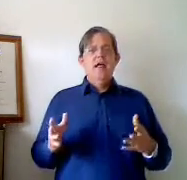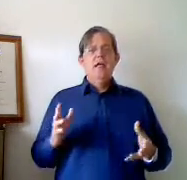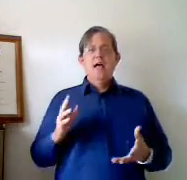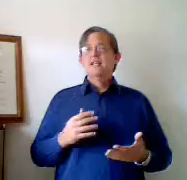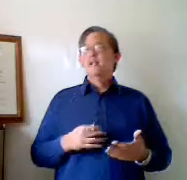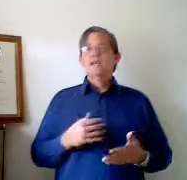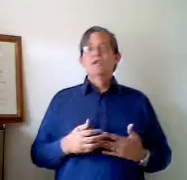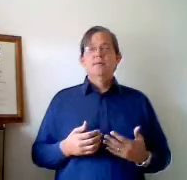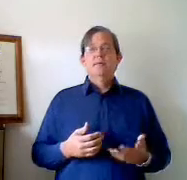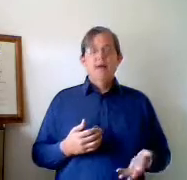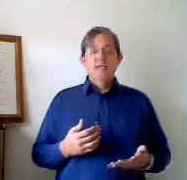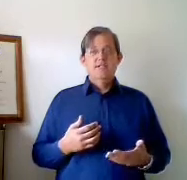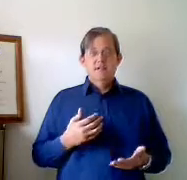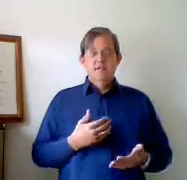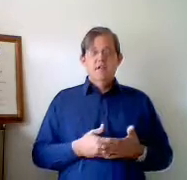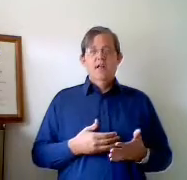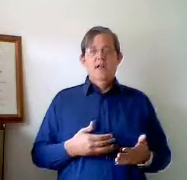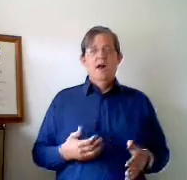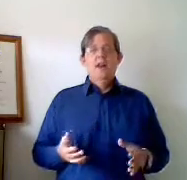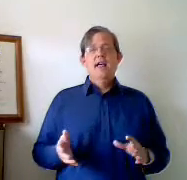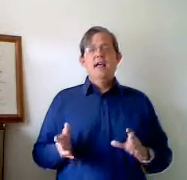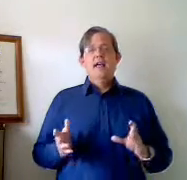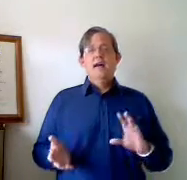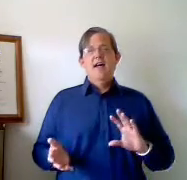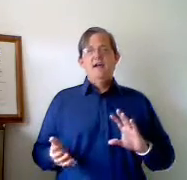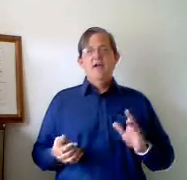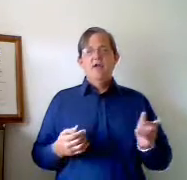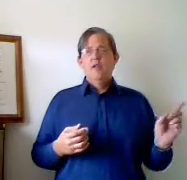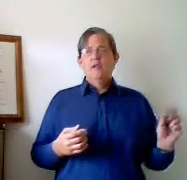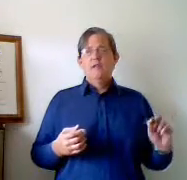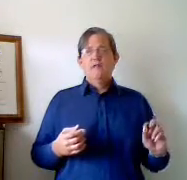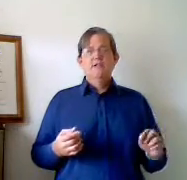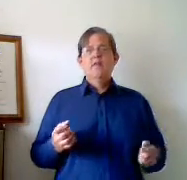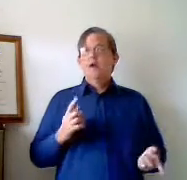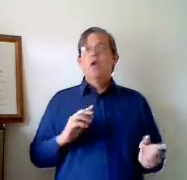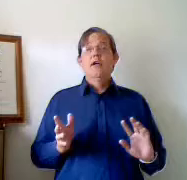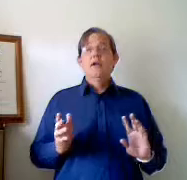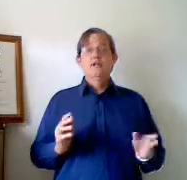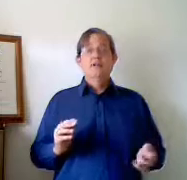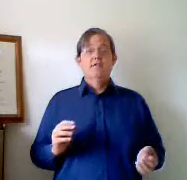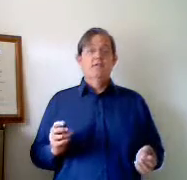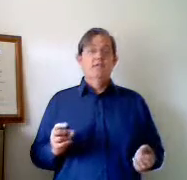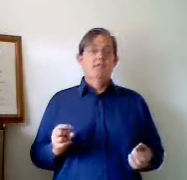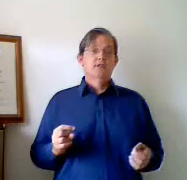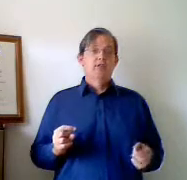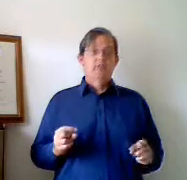name as they wish to be addressed fully. Unlike the fact that if you only use your first name, they are only going to use their first name as well.